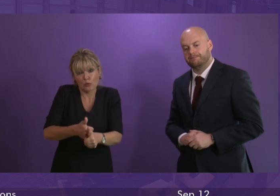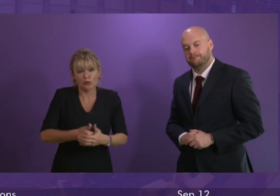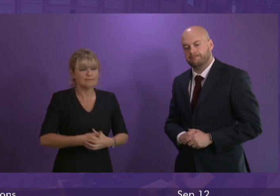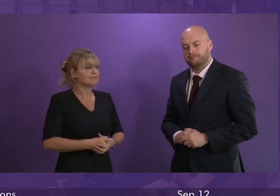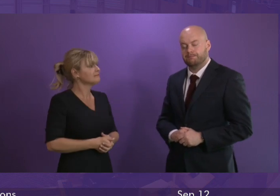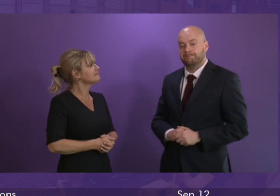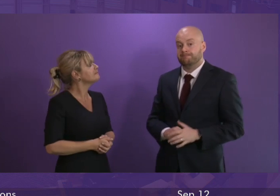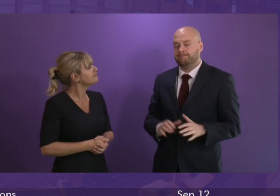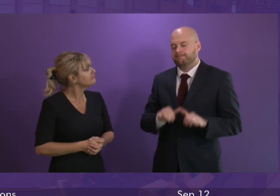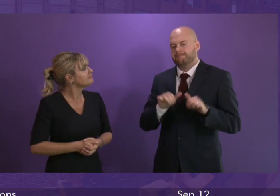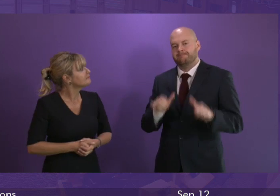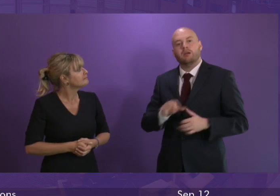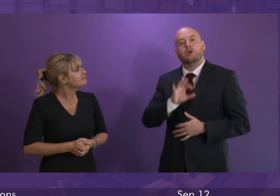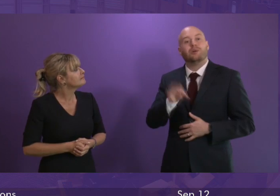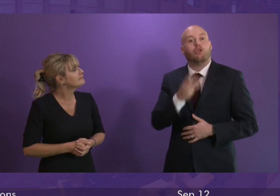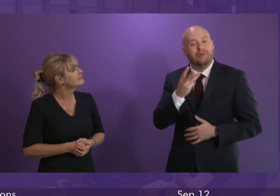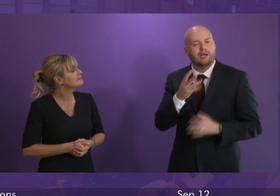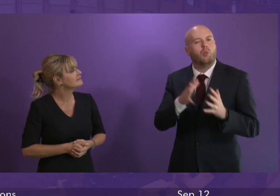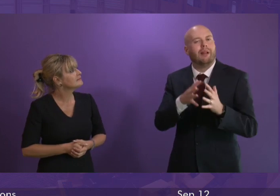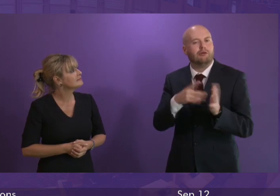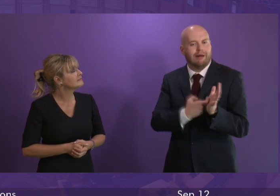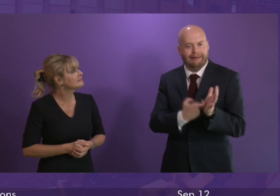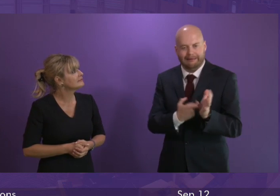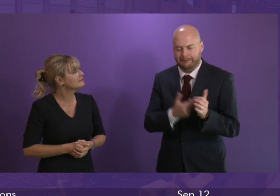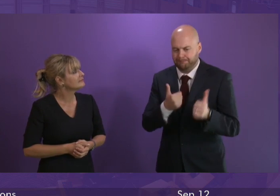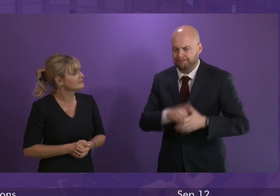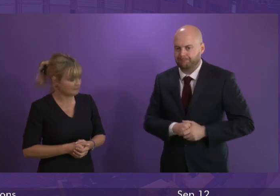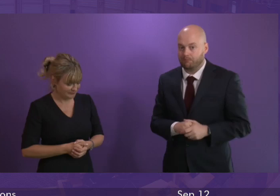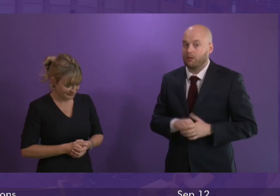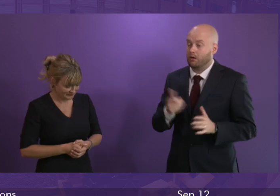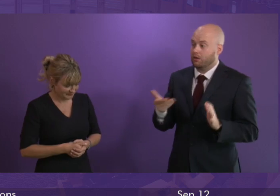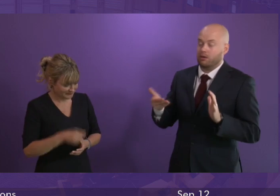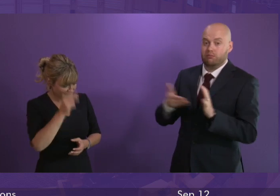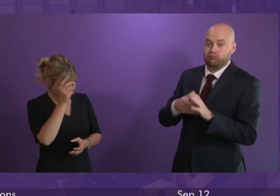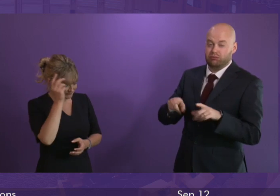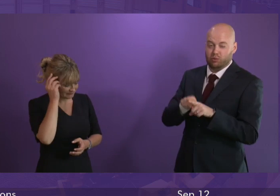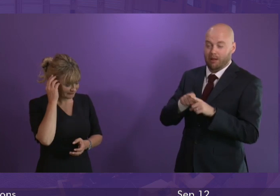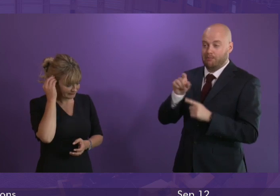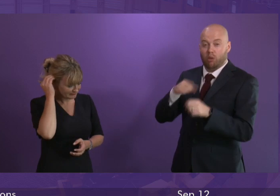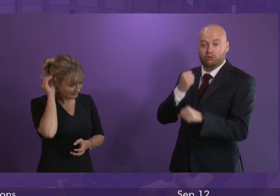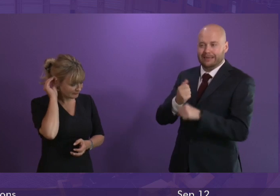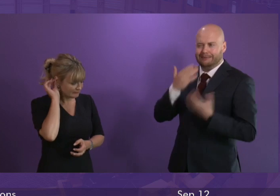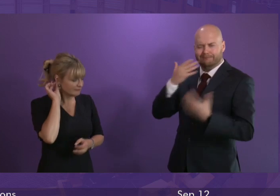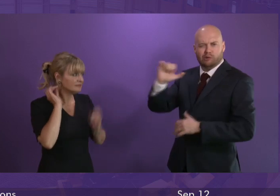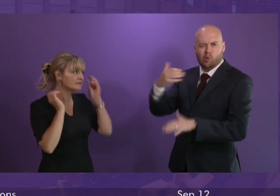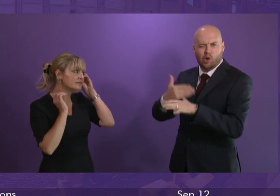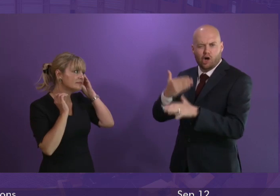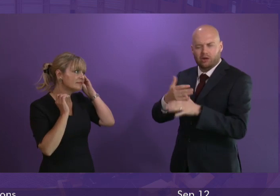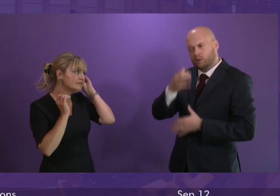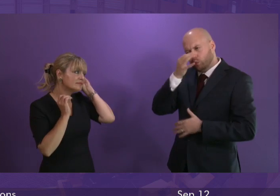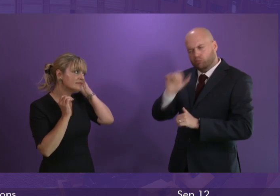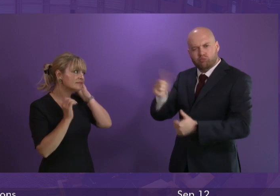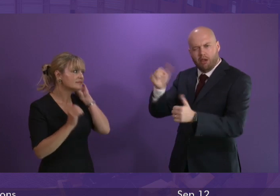and question number three Willie Rennie can I too thank Paul Grice for his work and wish him well for the future too